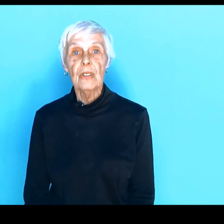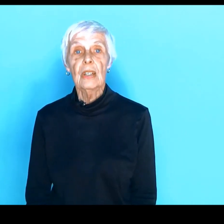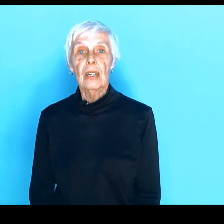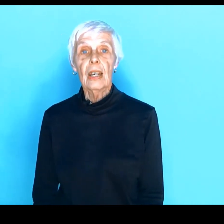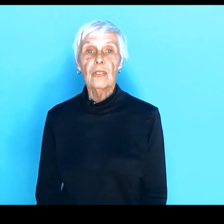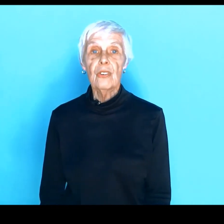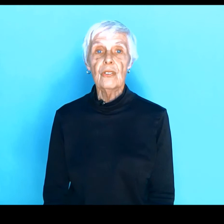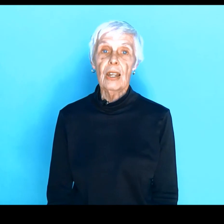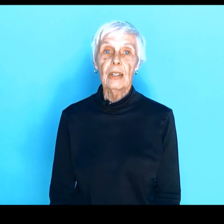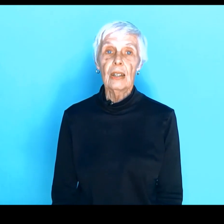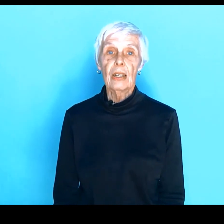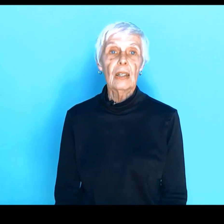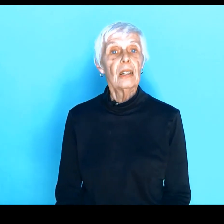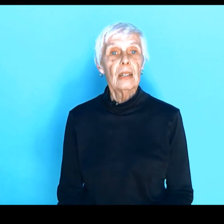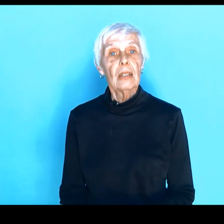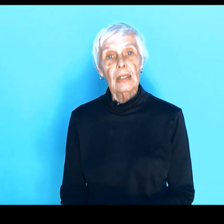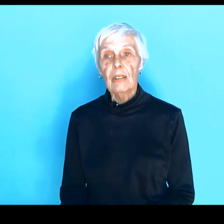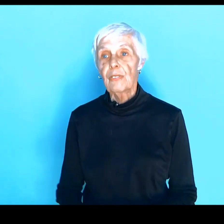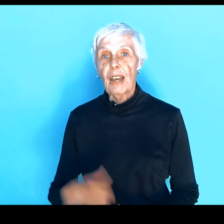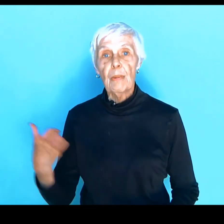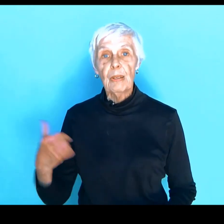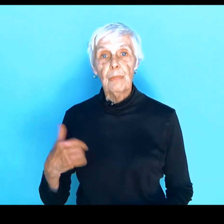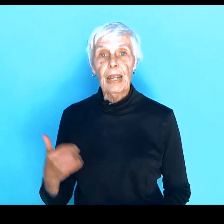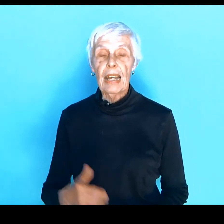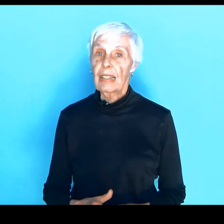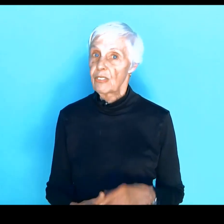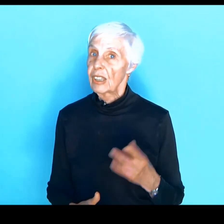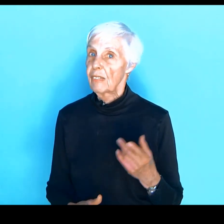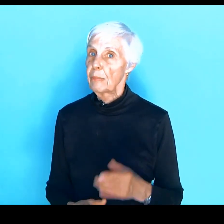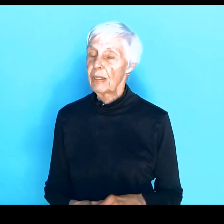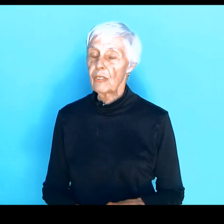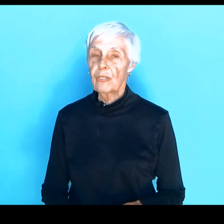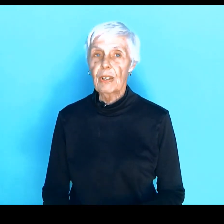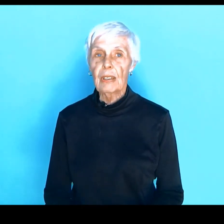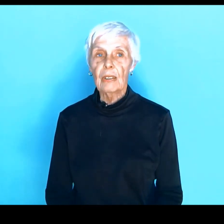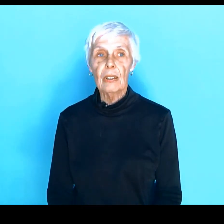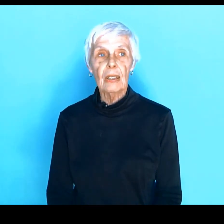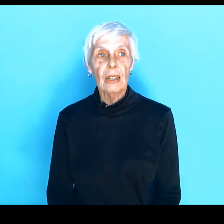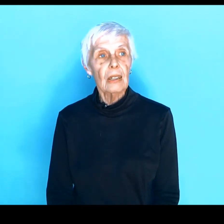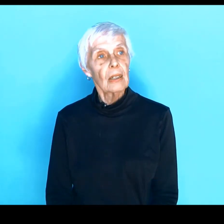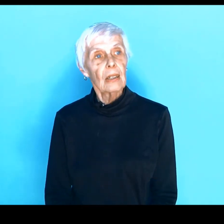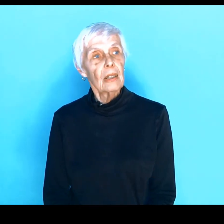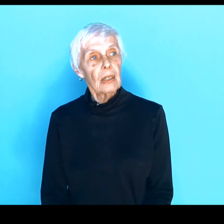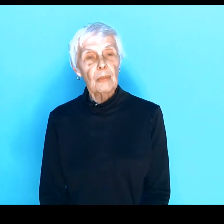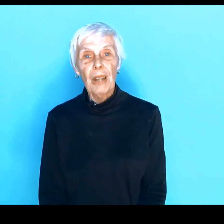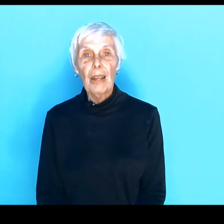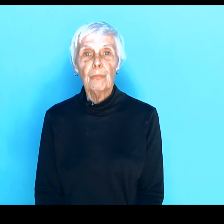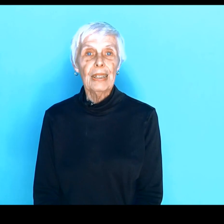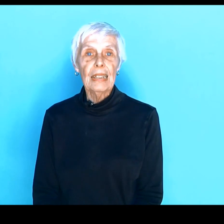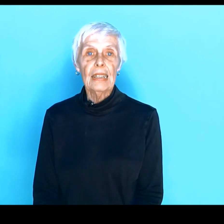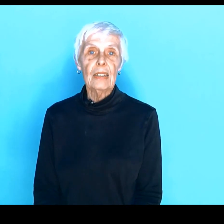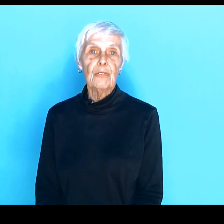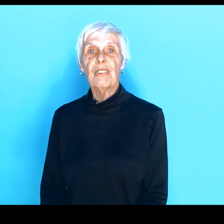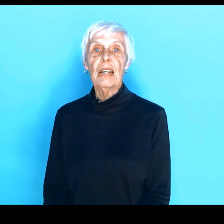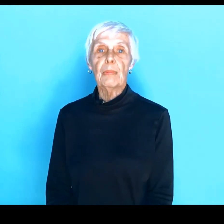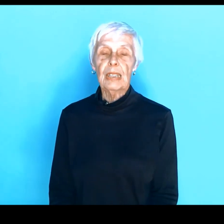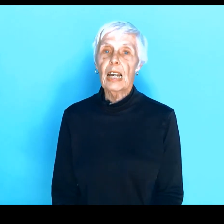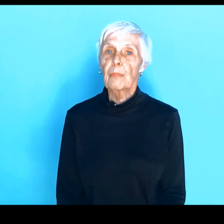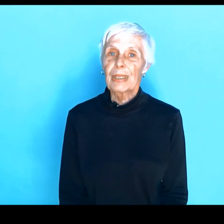And she said, they're in family planning. She was giving me this funny look. I'm not planning a family. I'm